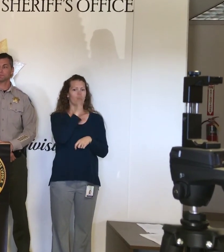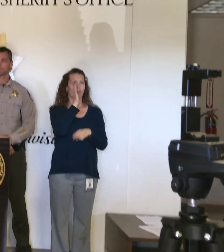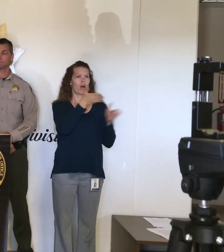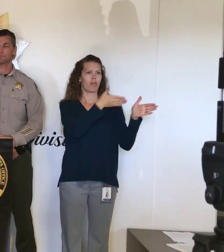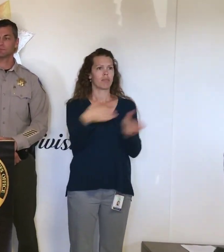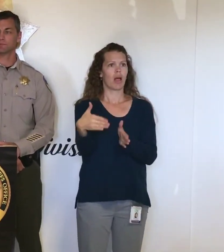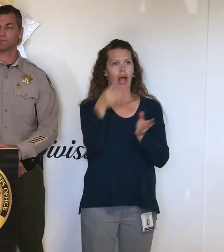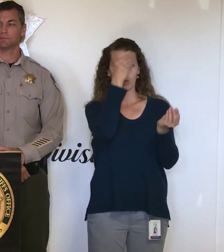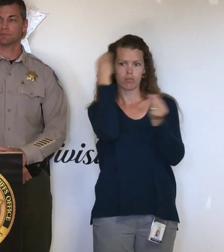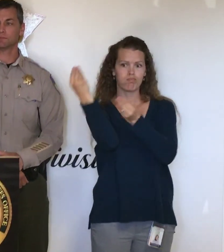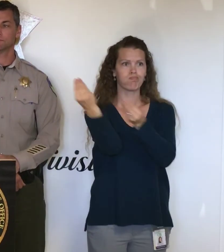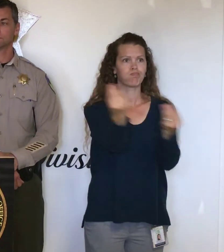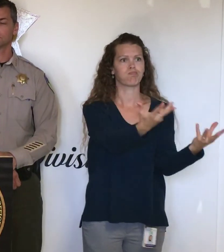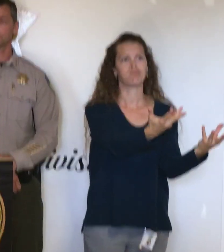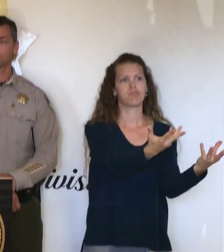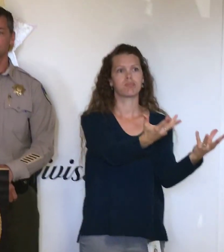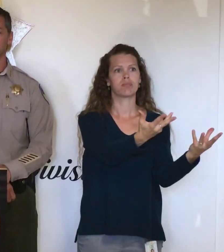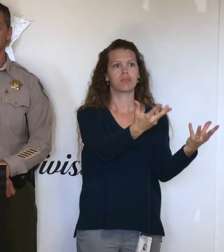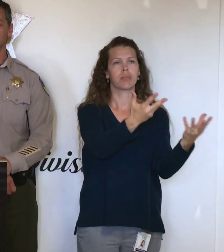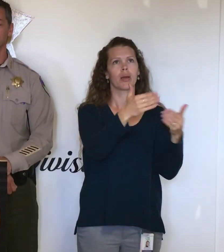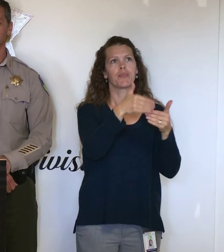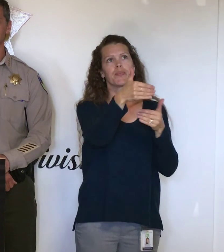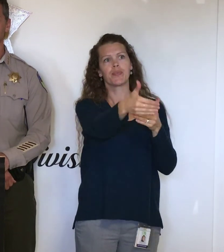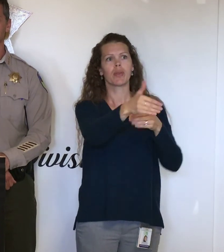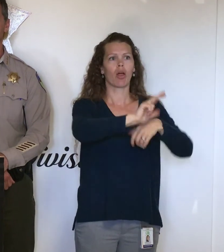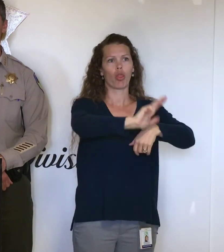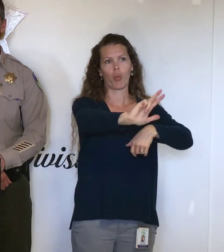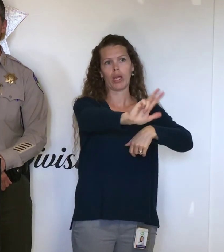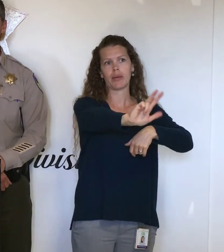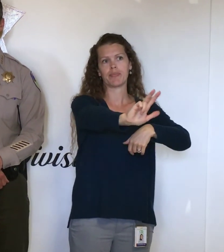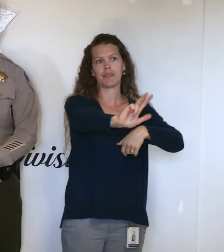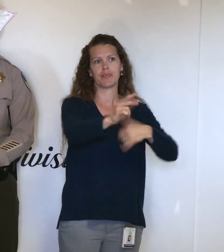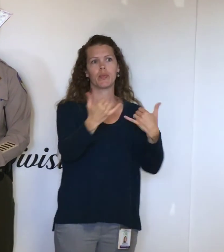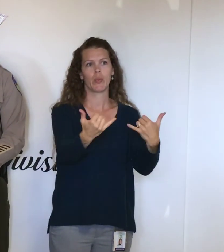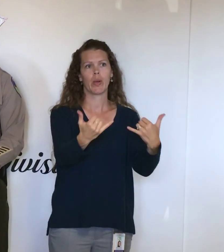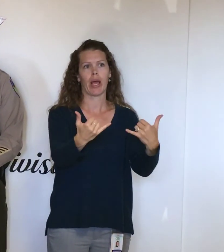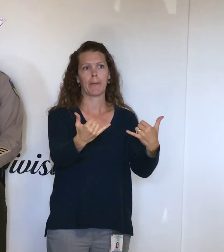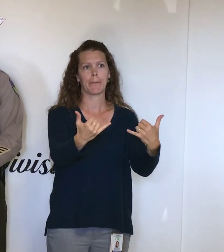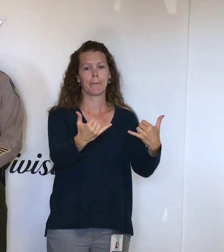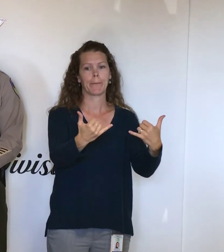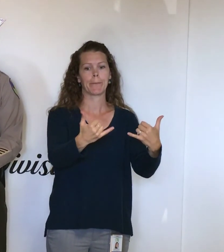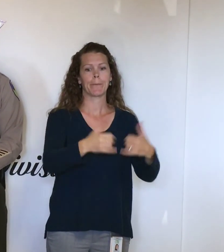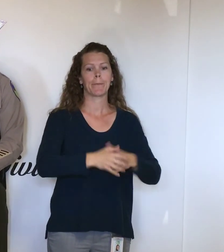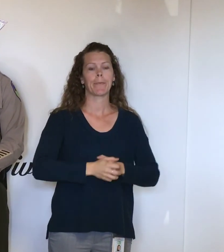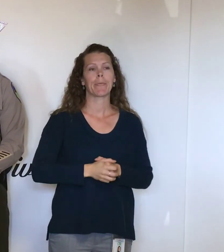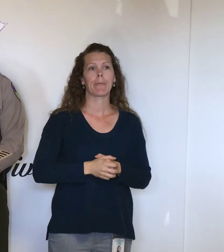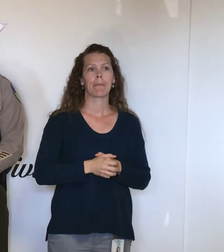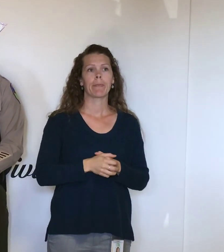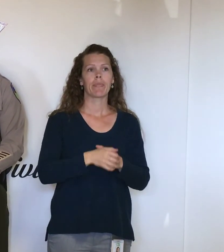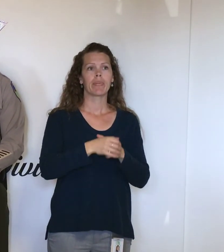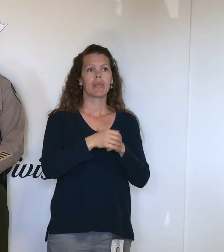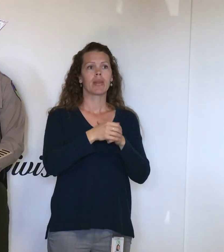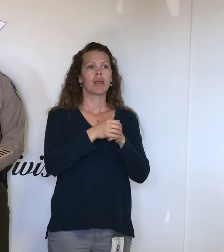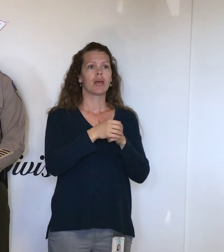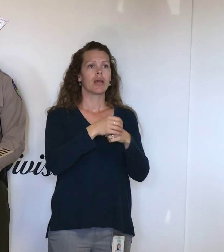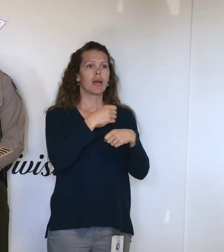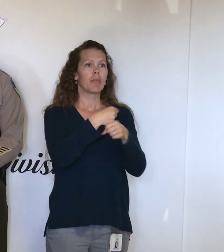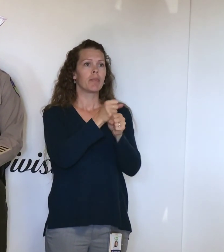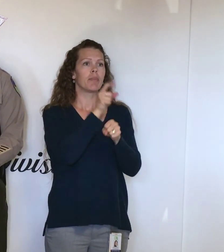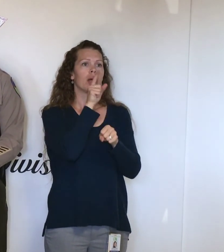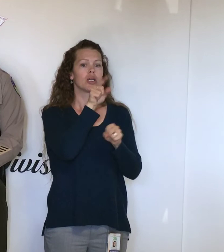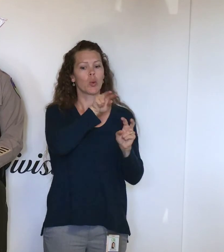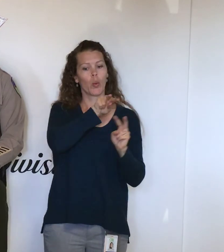updated information. Hopefully around 3 o'clock or so today. Alright. Make sure to stay tuned to the